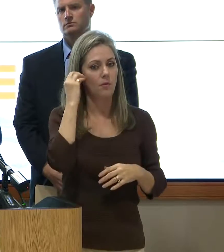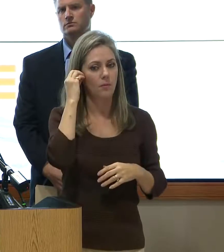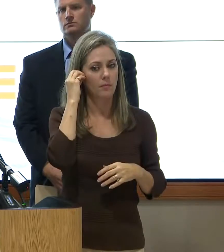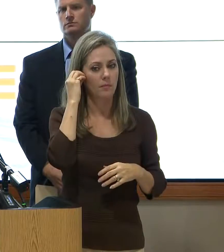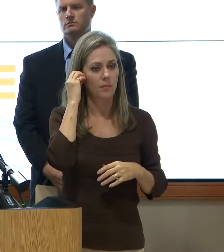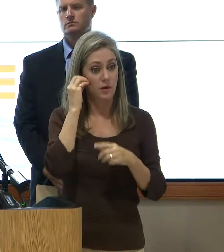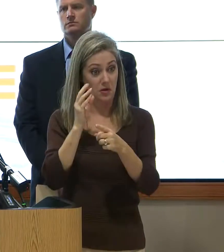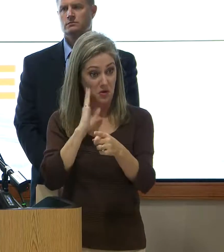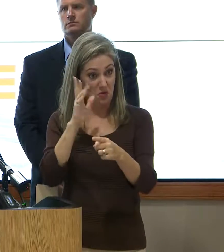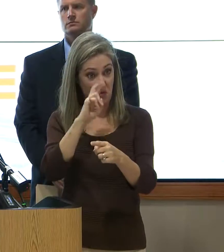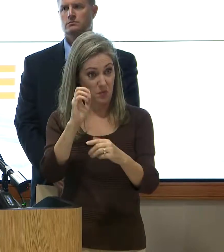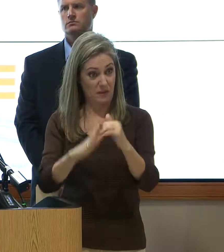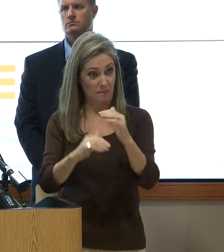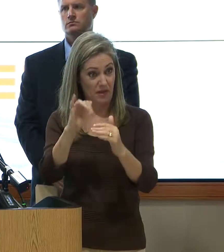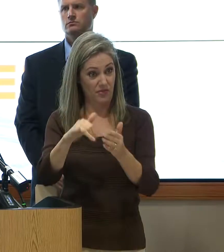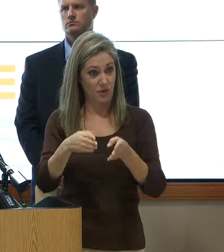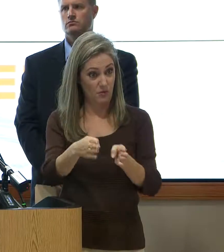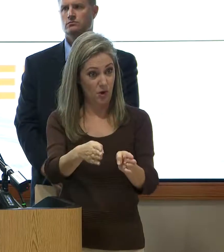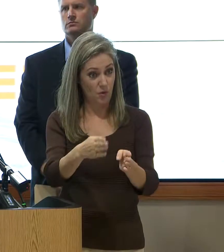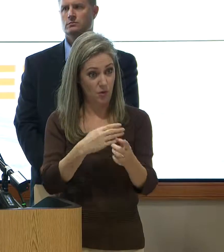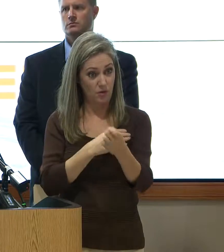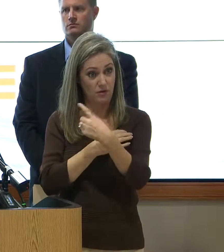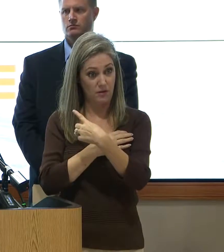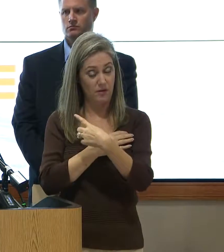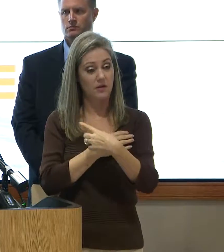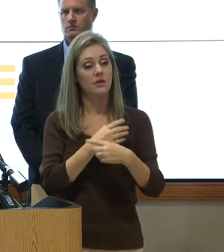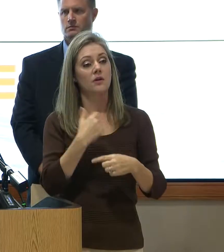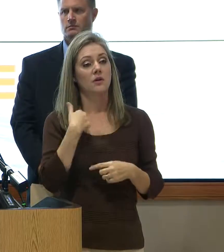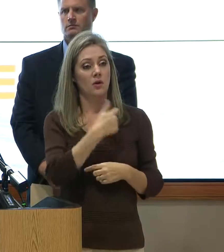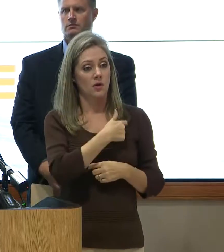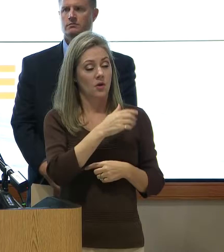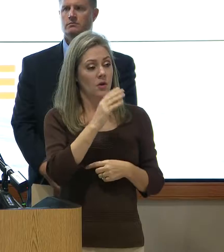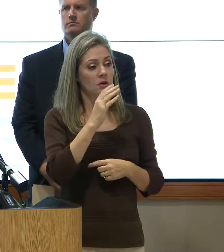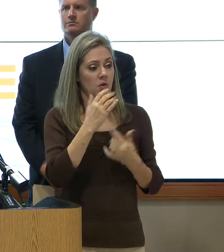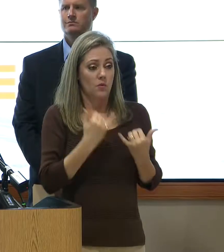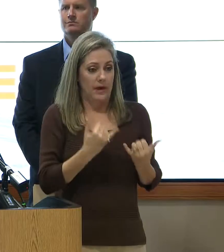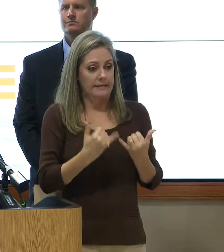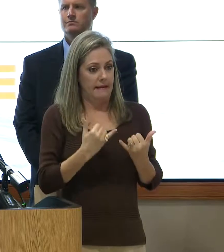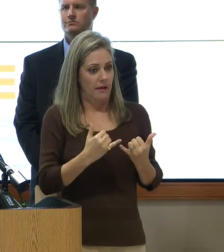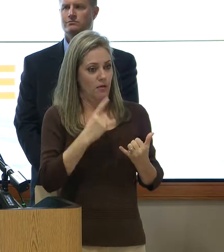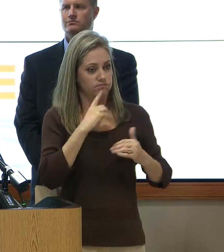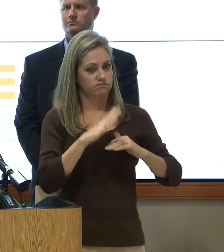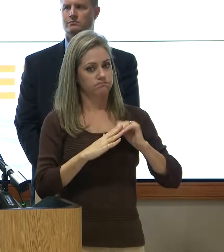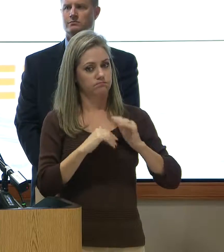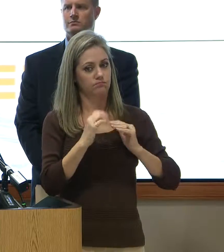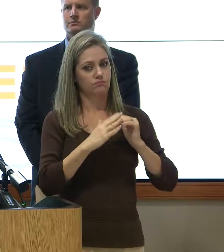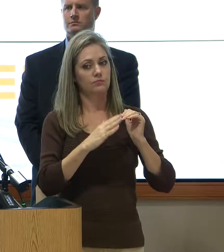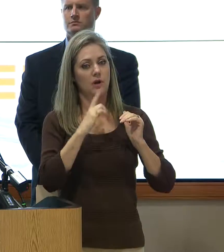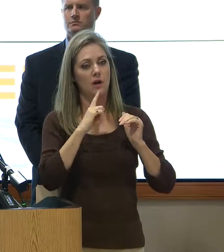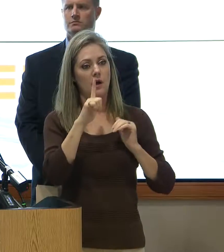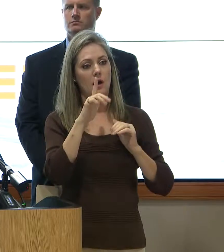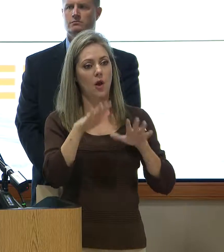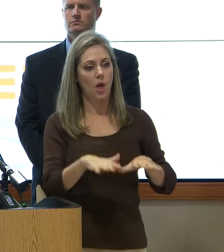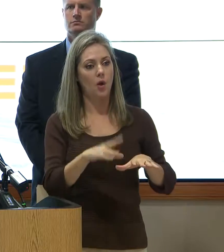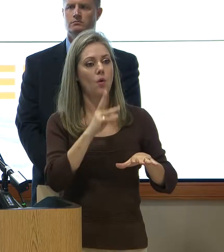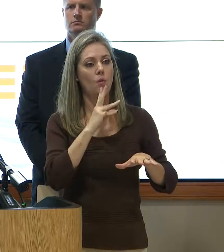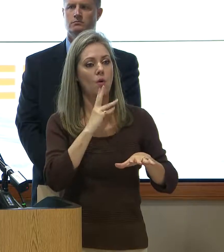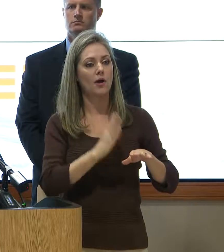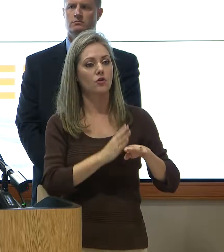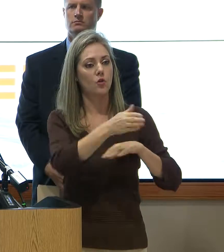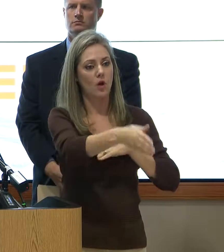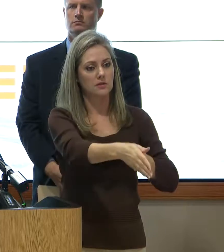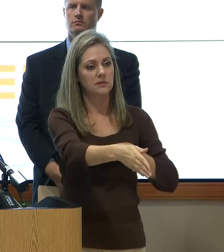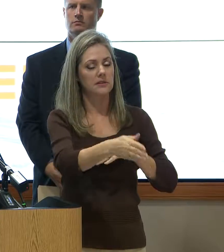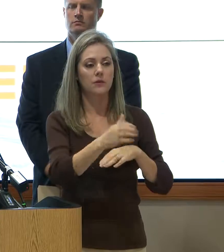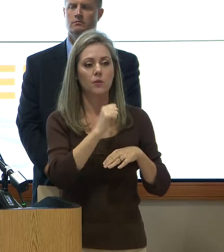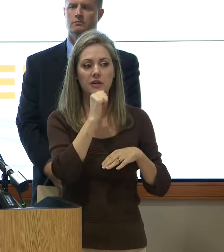rebuild that road? We have, we are going to put, and it's under construction right now, a low water crossing. We don't intend to rebuild the